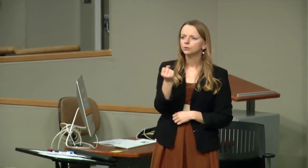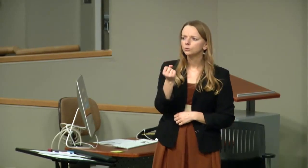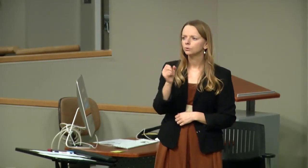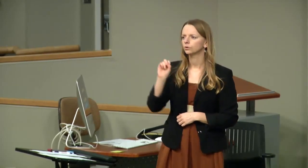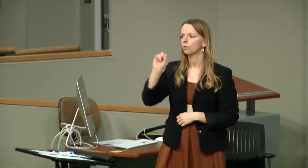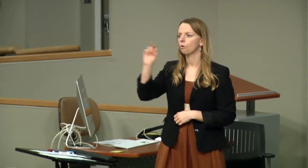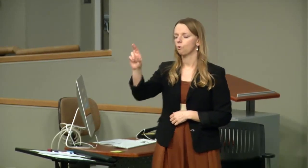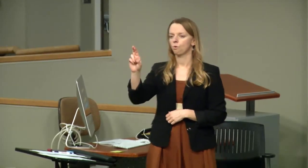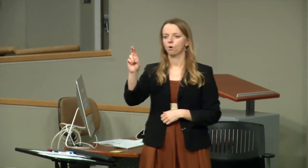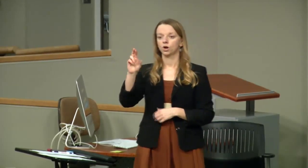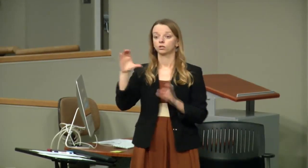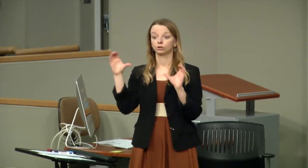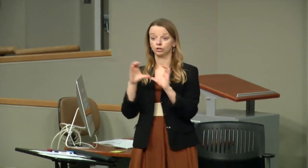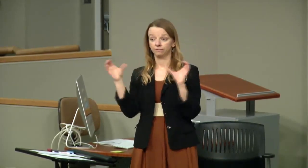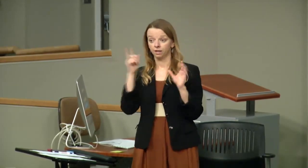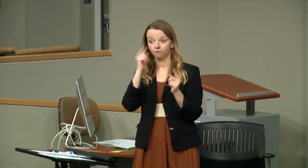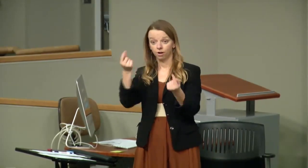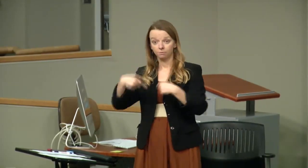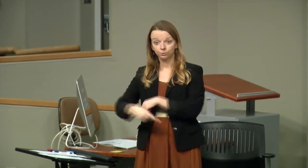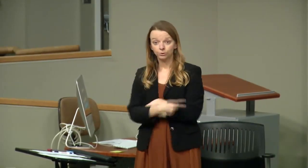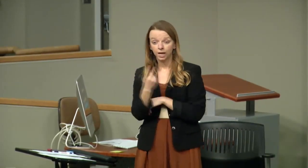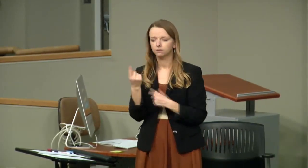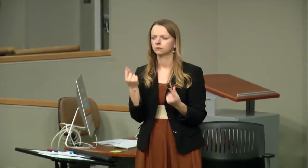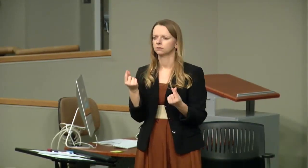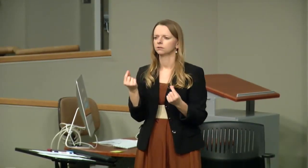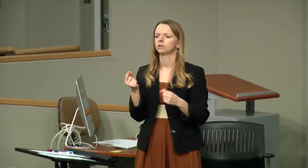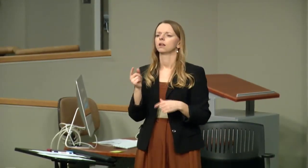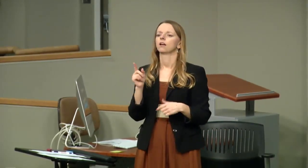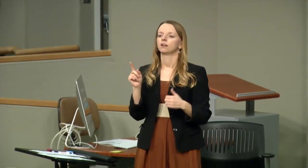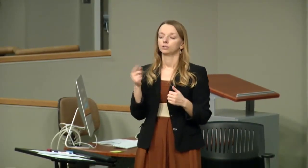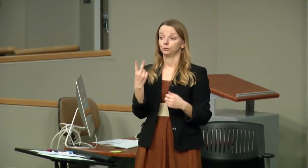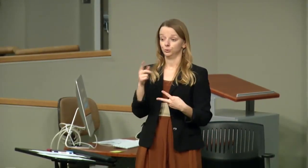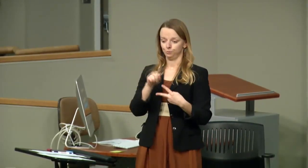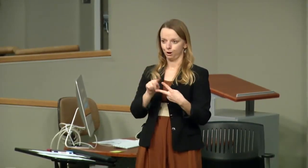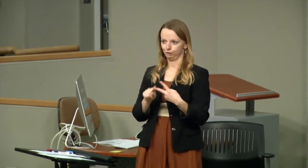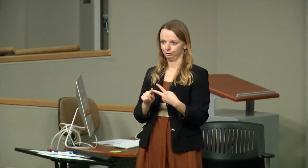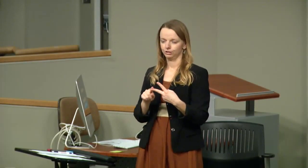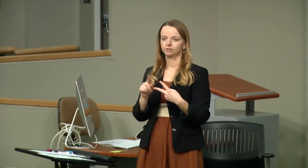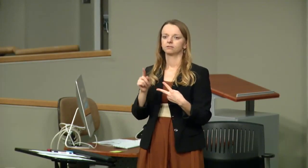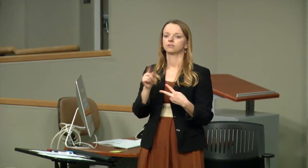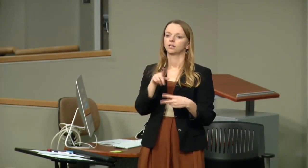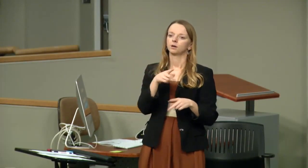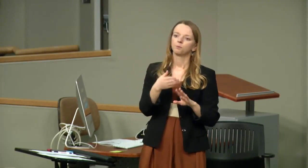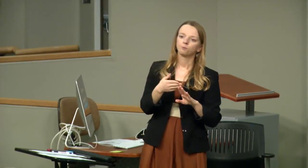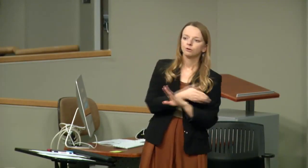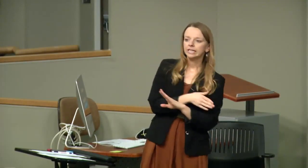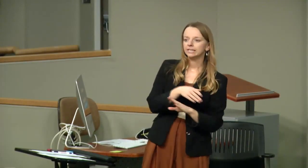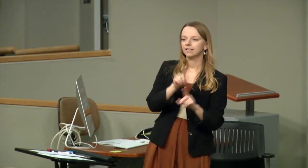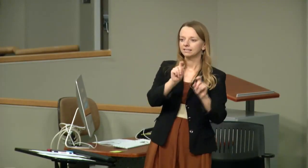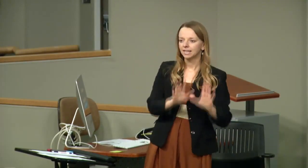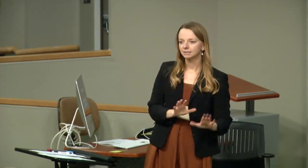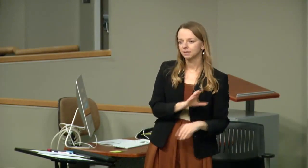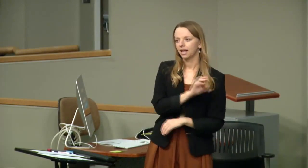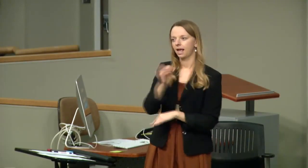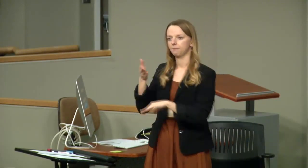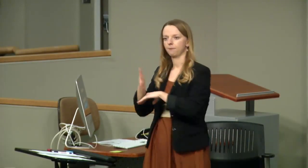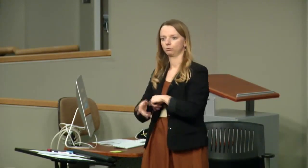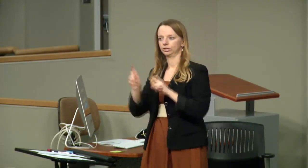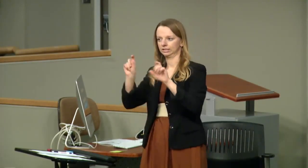If any of you are interested in getting CEUs or Certificate of Complication for today, there's two things you have to do. You have to have taken the